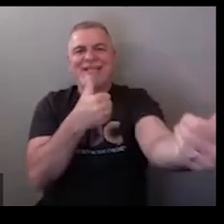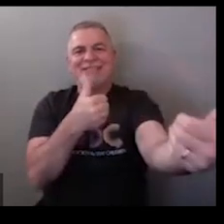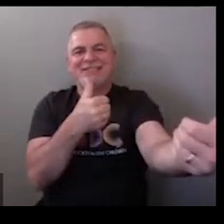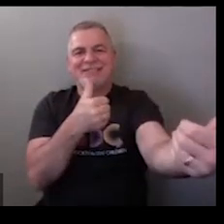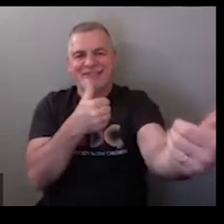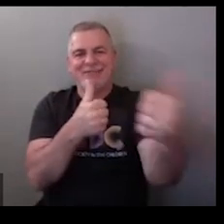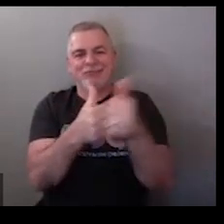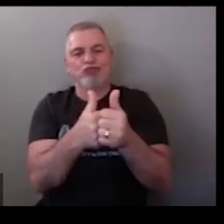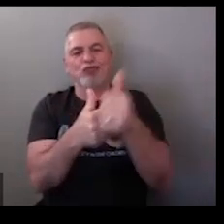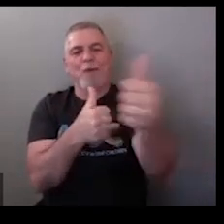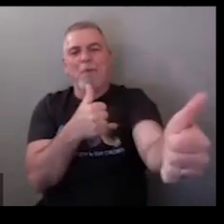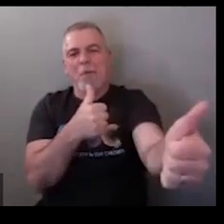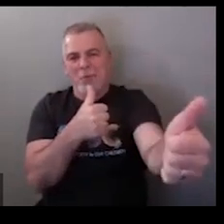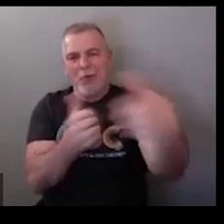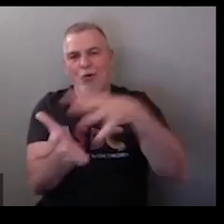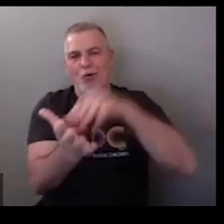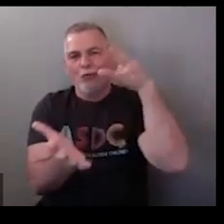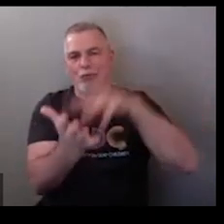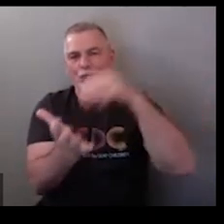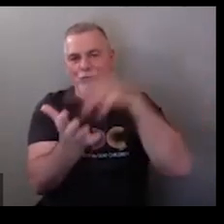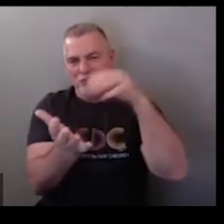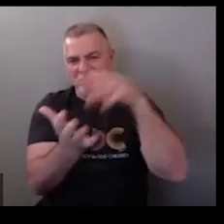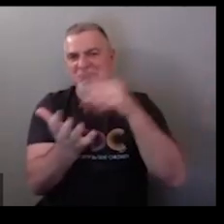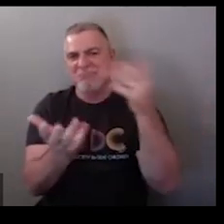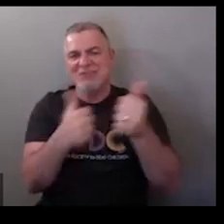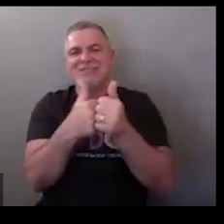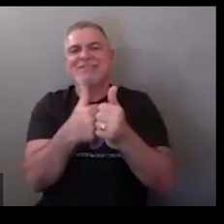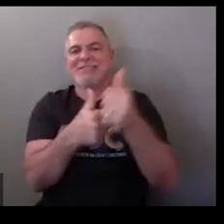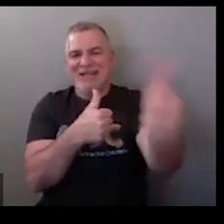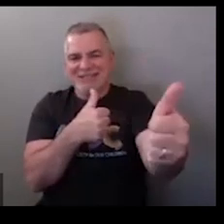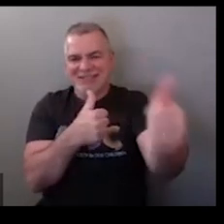shapes distance or remote learning